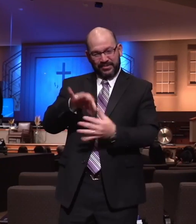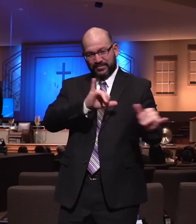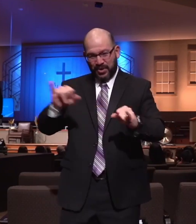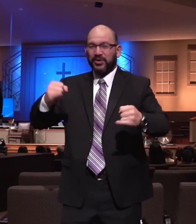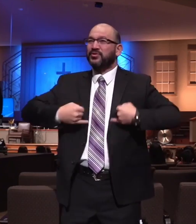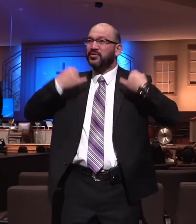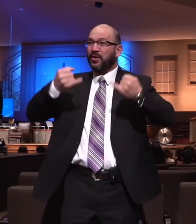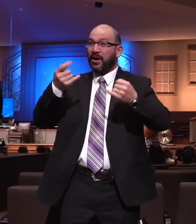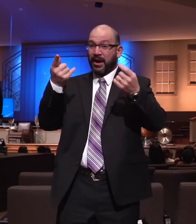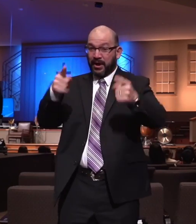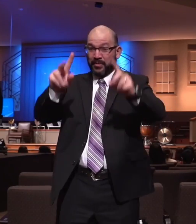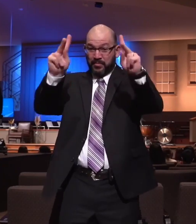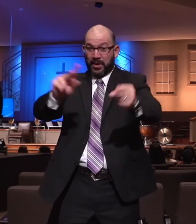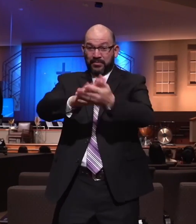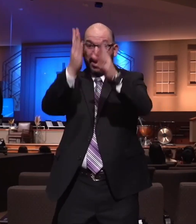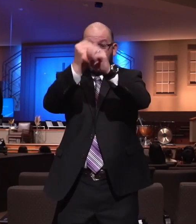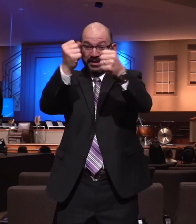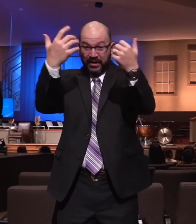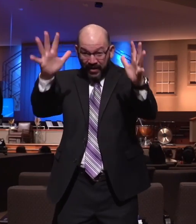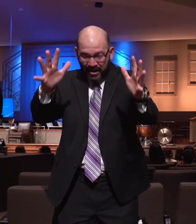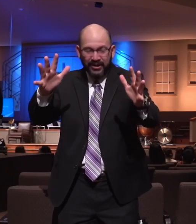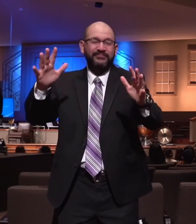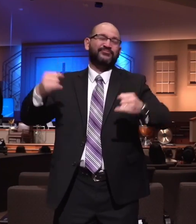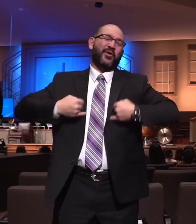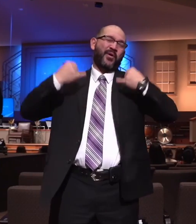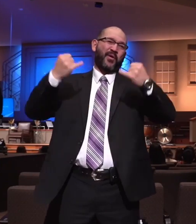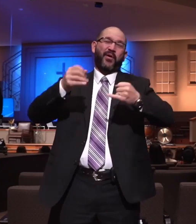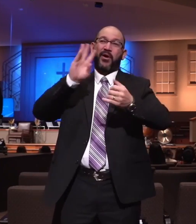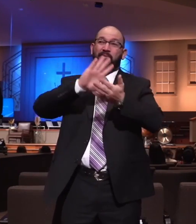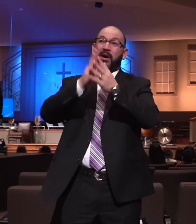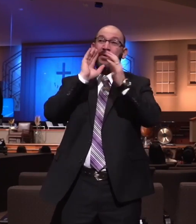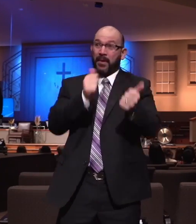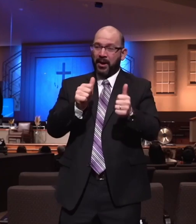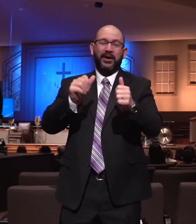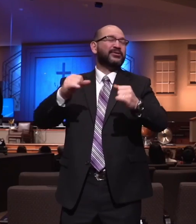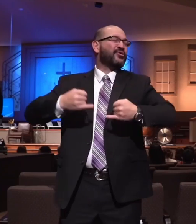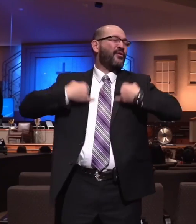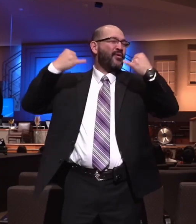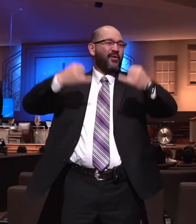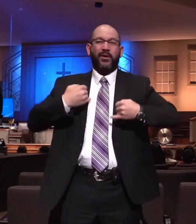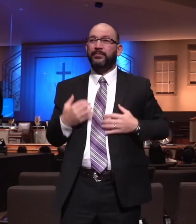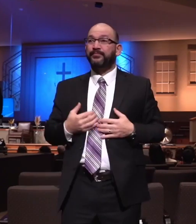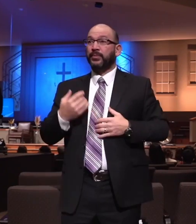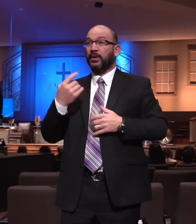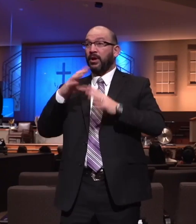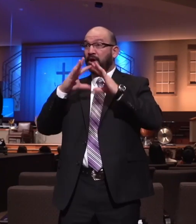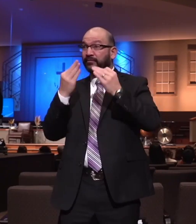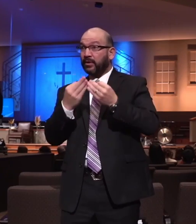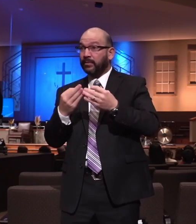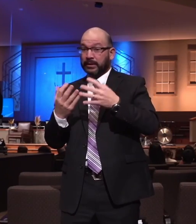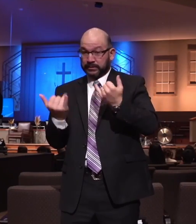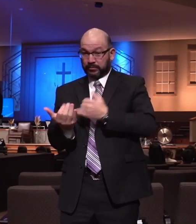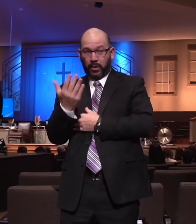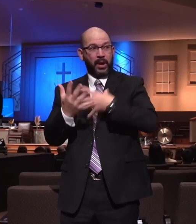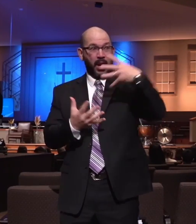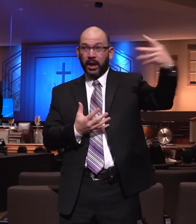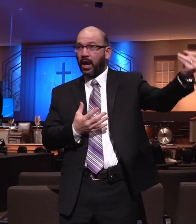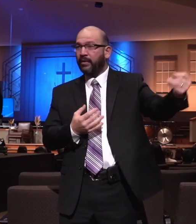saved and people get baptized. I had a family that walked out this morning as they were leaving, and they shook my hand and said some things, and they said, Pastor,